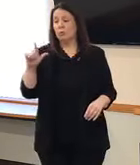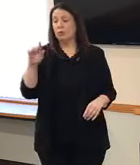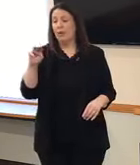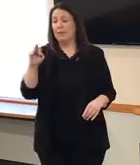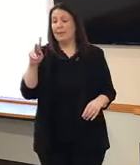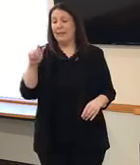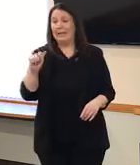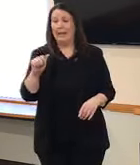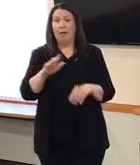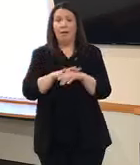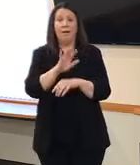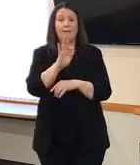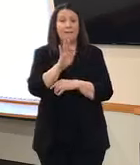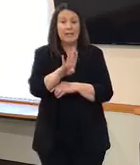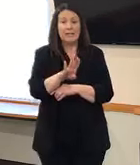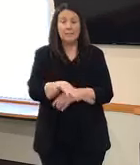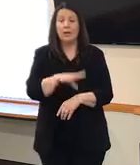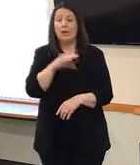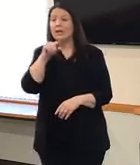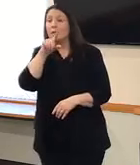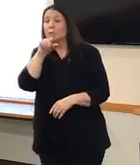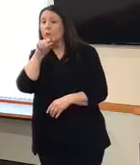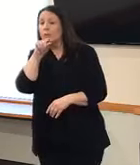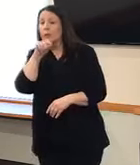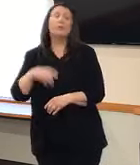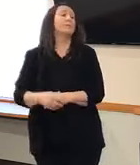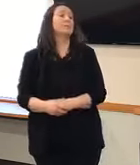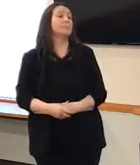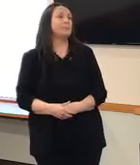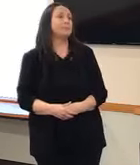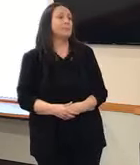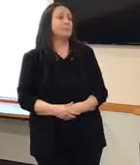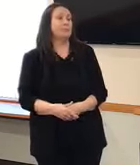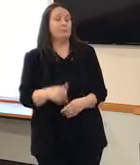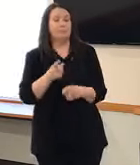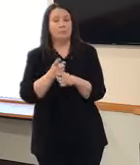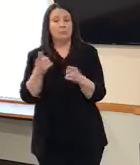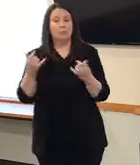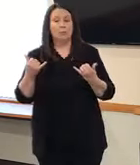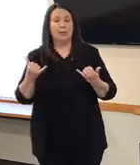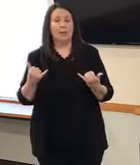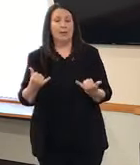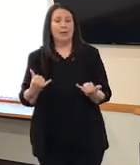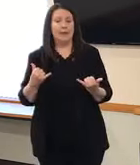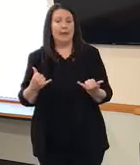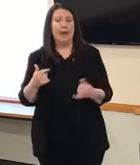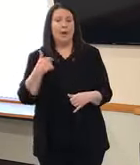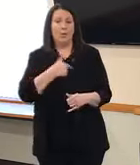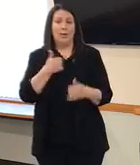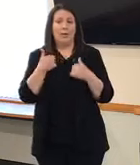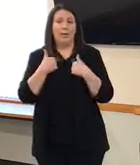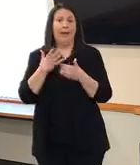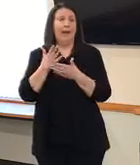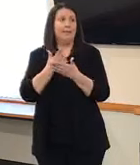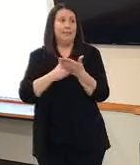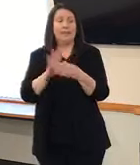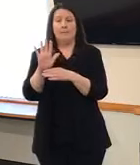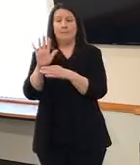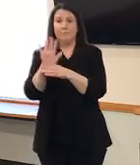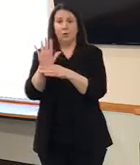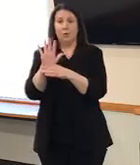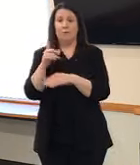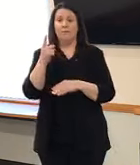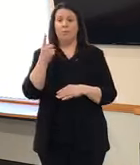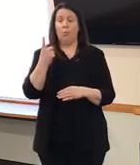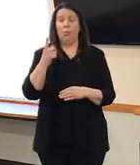Twitter. Right now, we have some footage of one of our behavioral